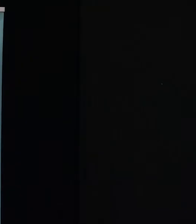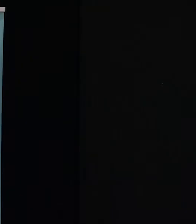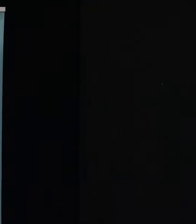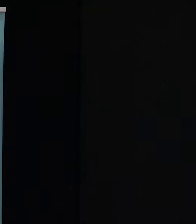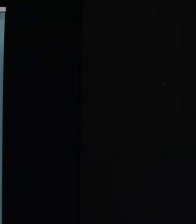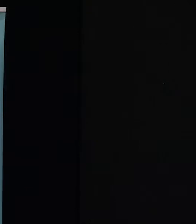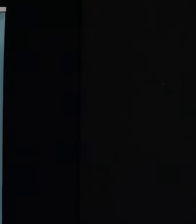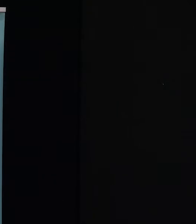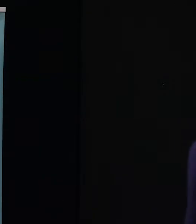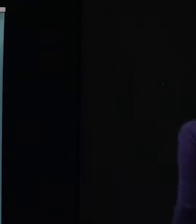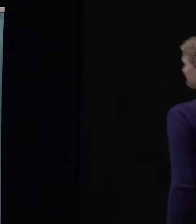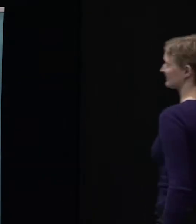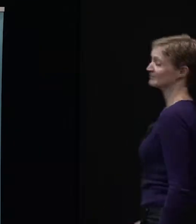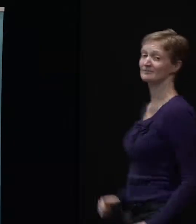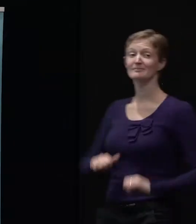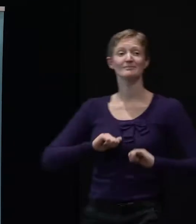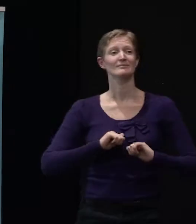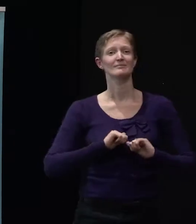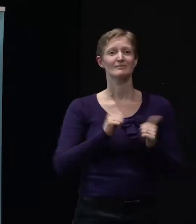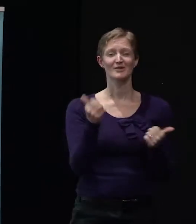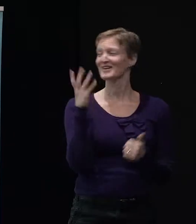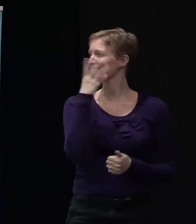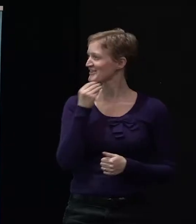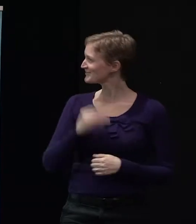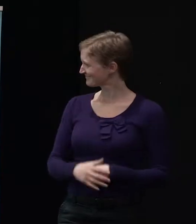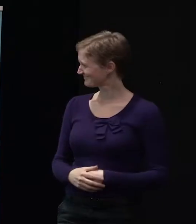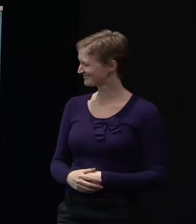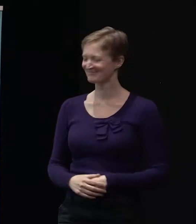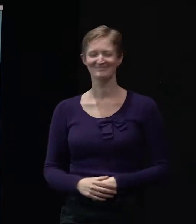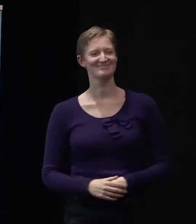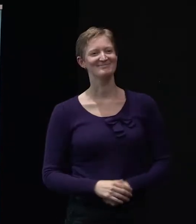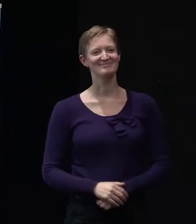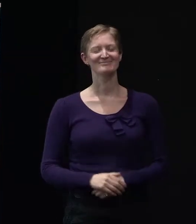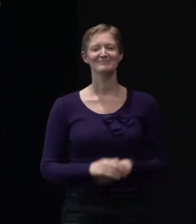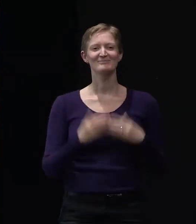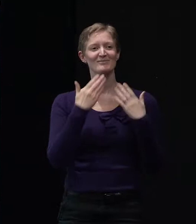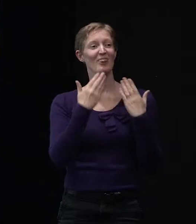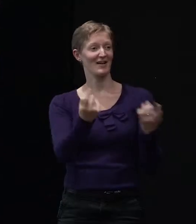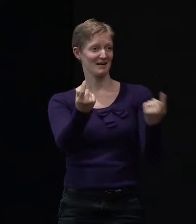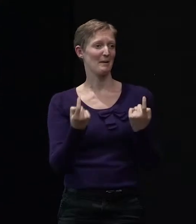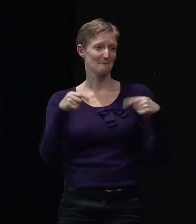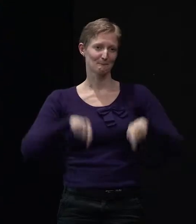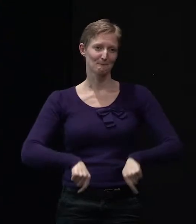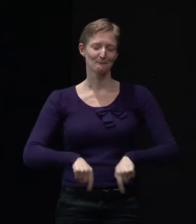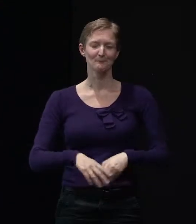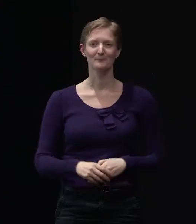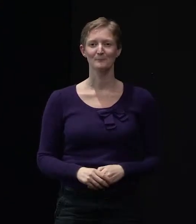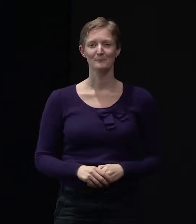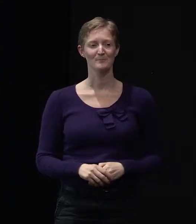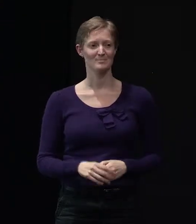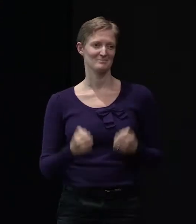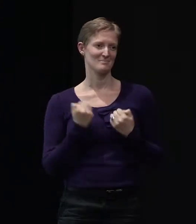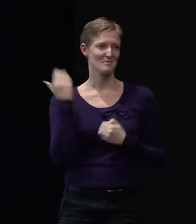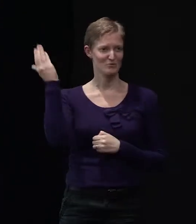Thank you for coming along and listening to this